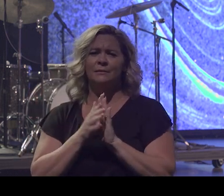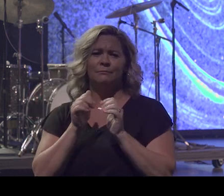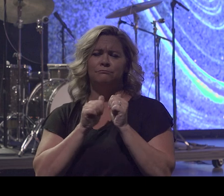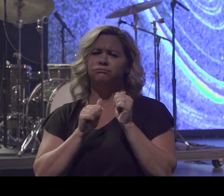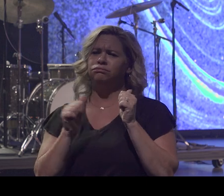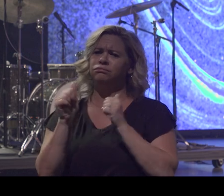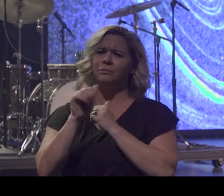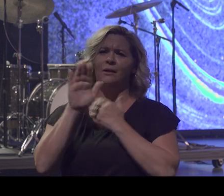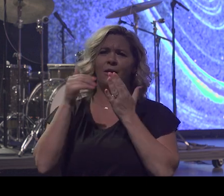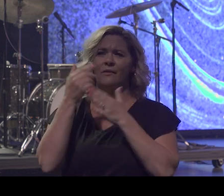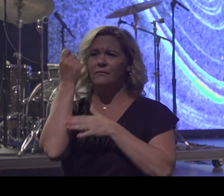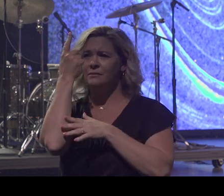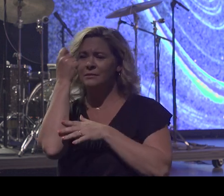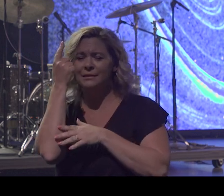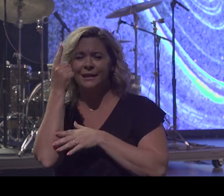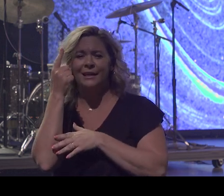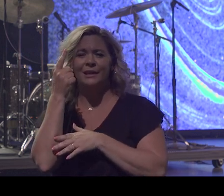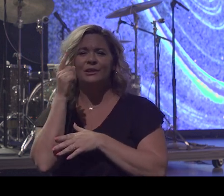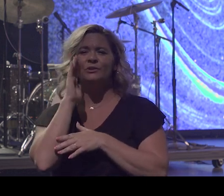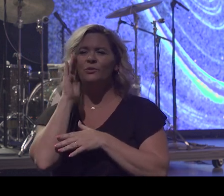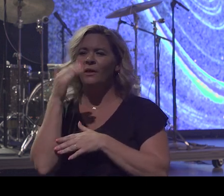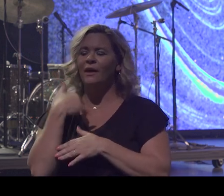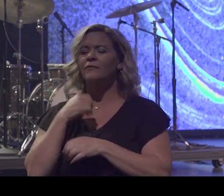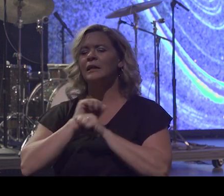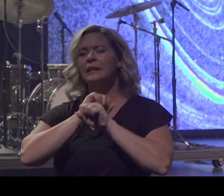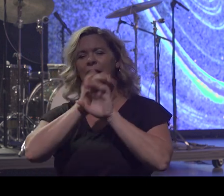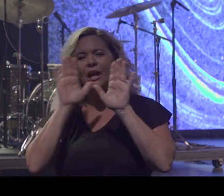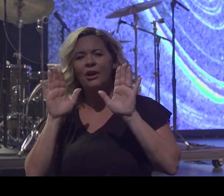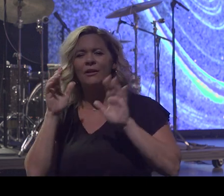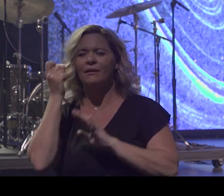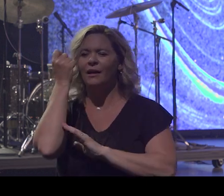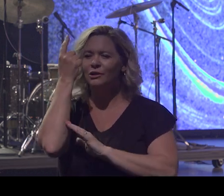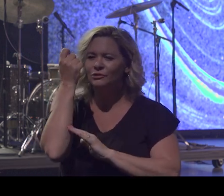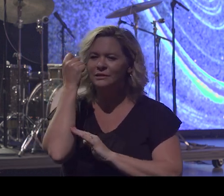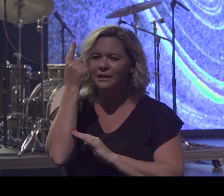the clarity and understanding that you can get through anything.